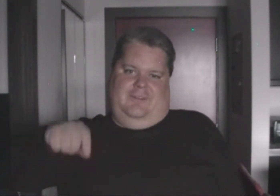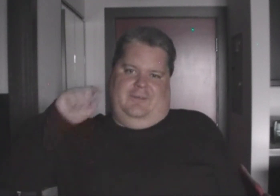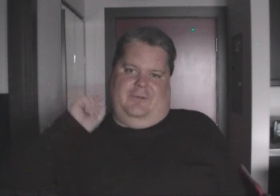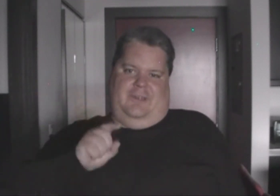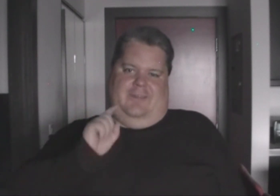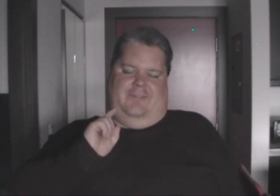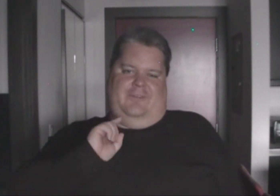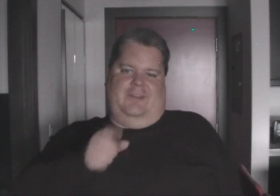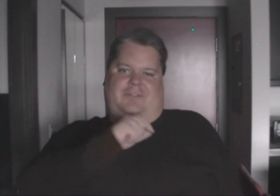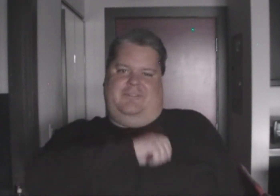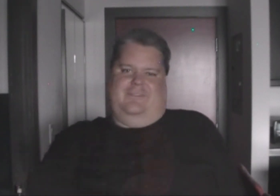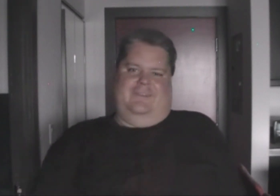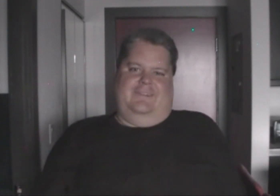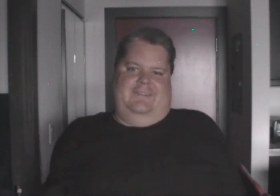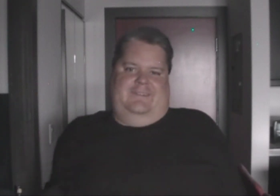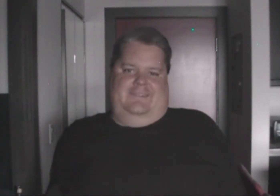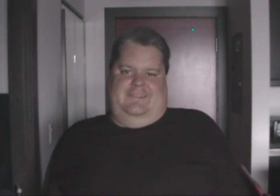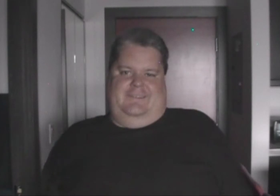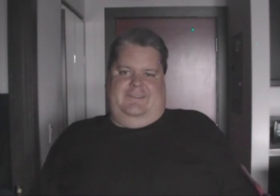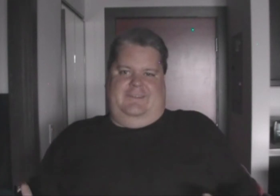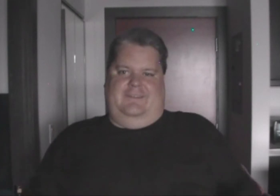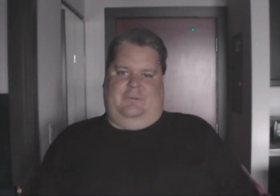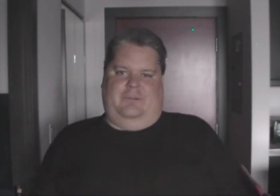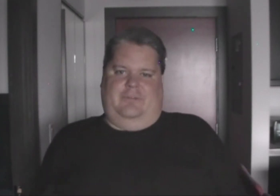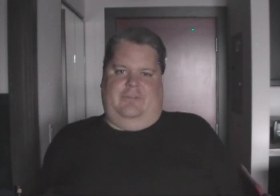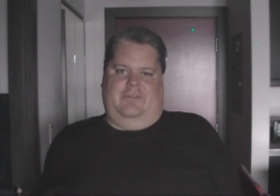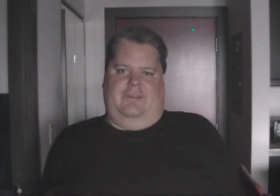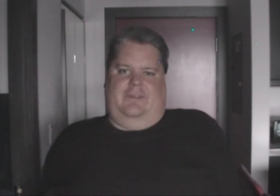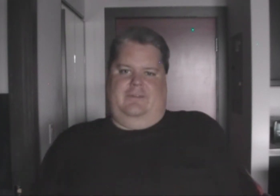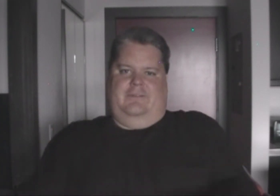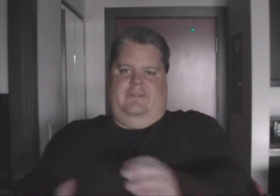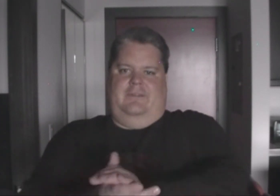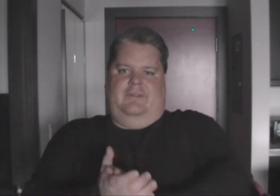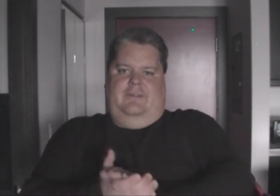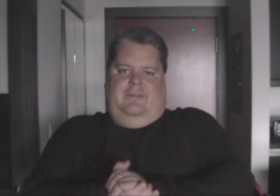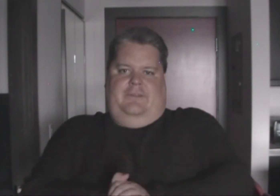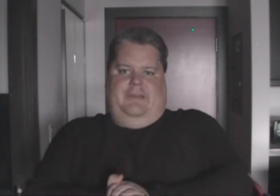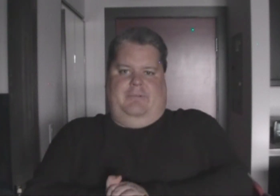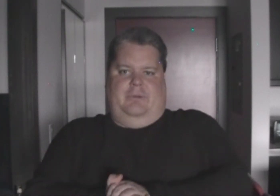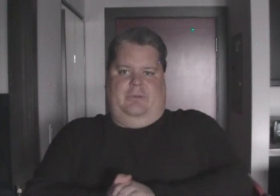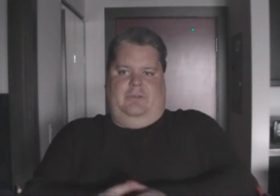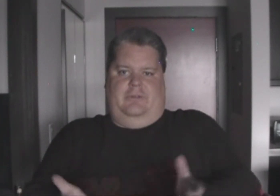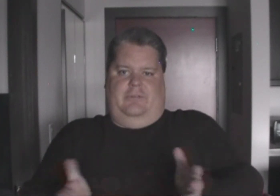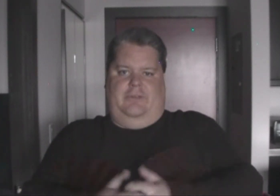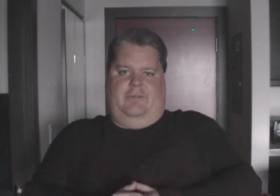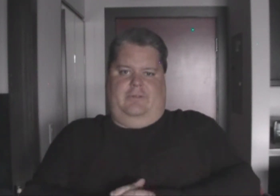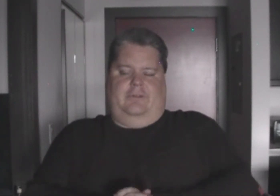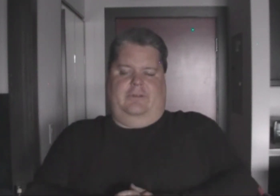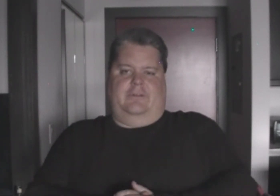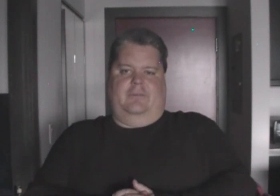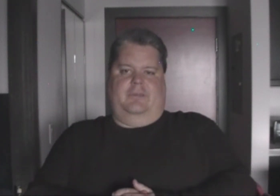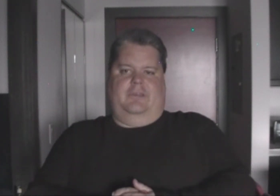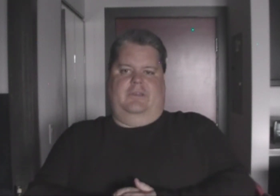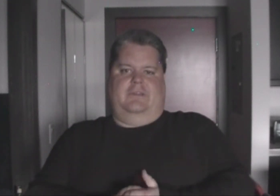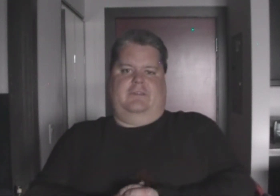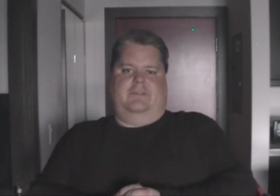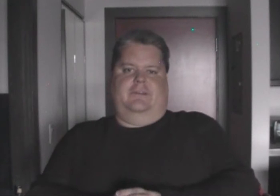They're okay if they're flashing. And, uh, that was definitely, Namco is another favorite, uh, company that, uh,